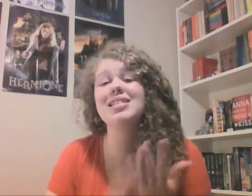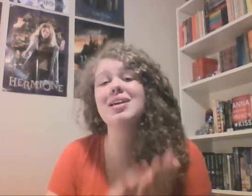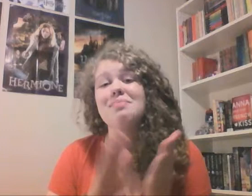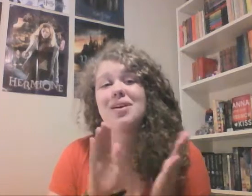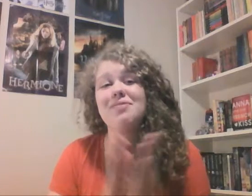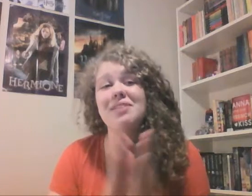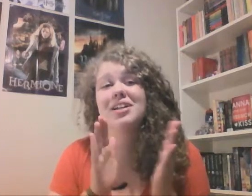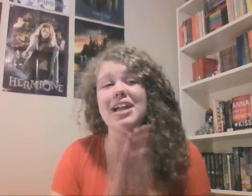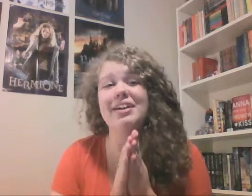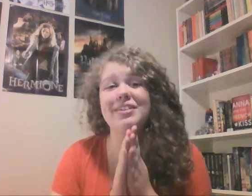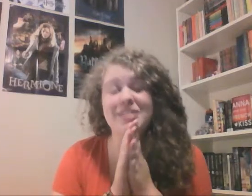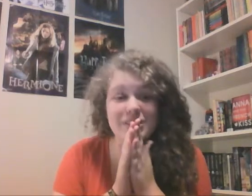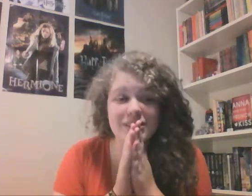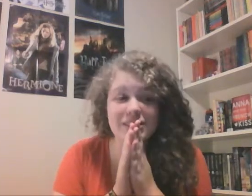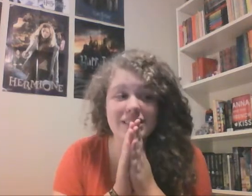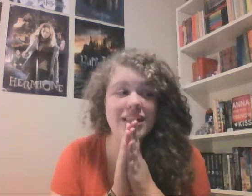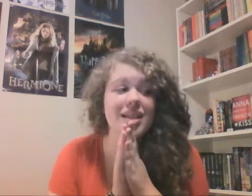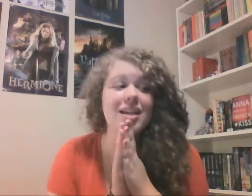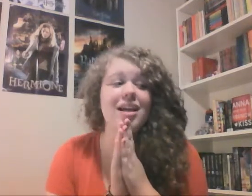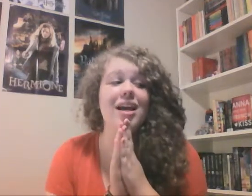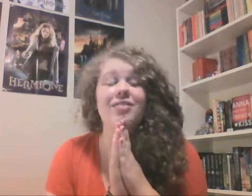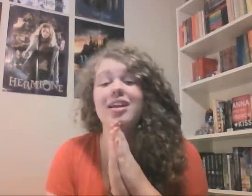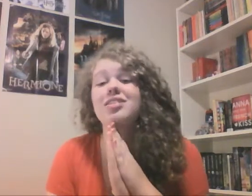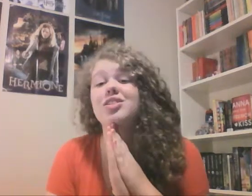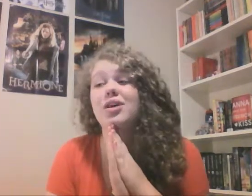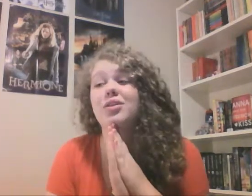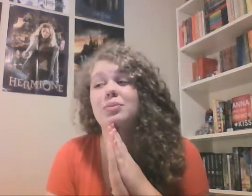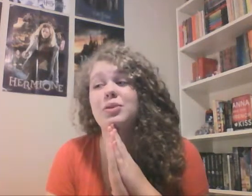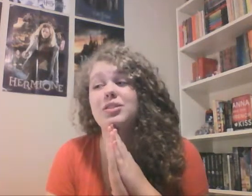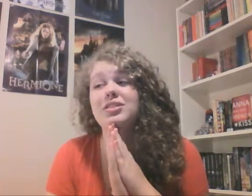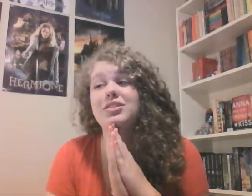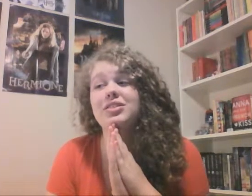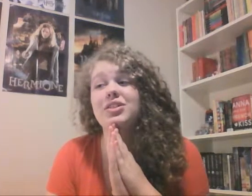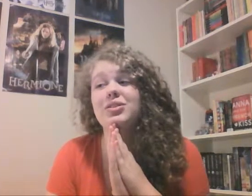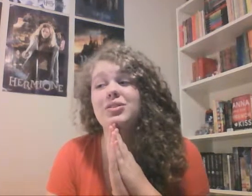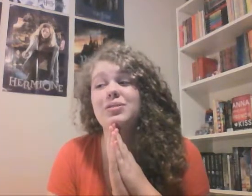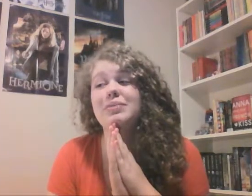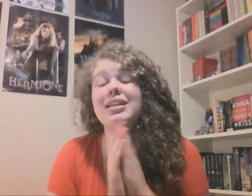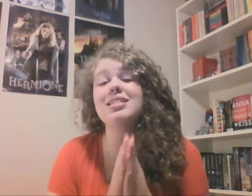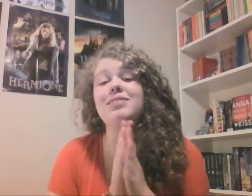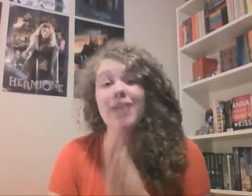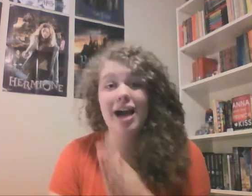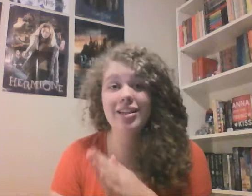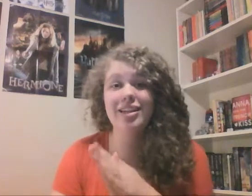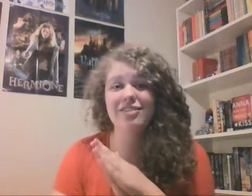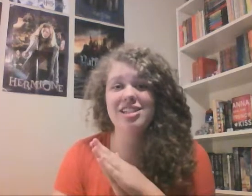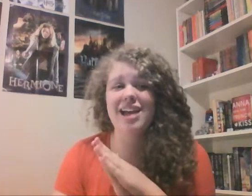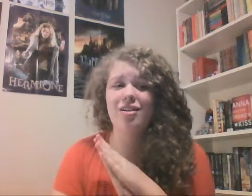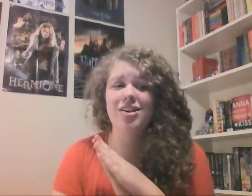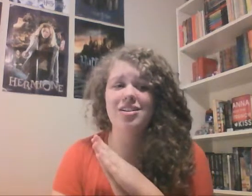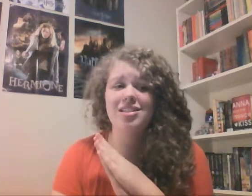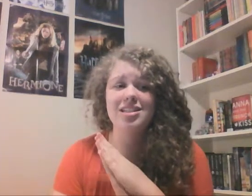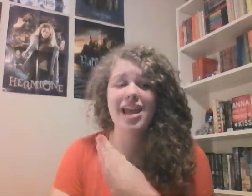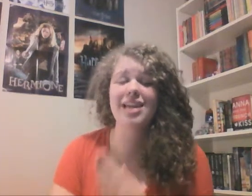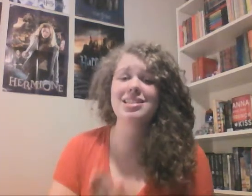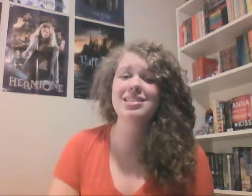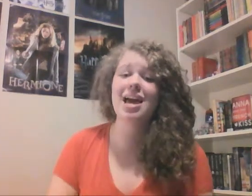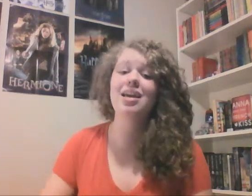see my favorite characters advance throughout the books. So, please, if you haven't given Shadowhunters a chance yet,